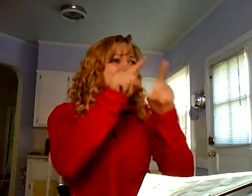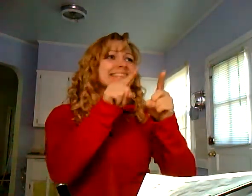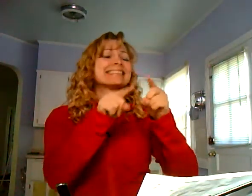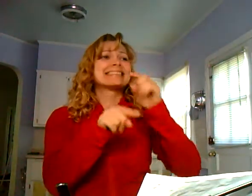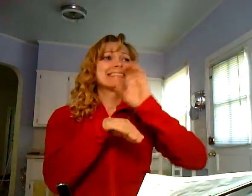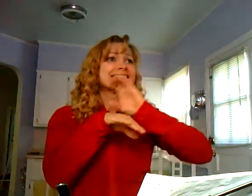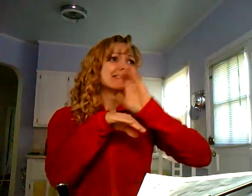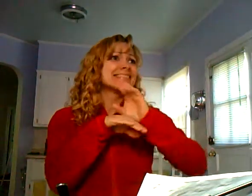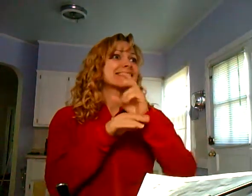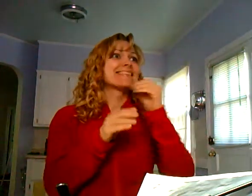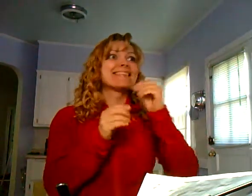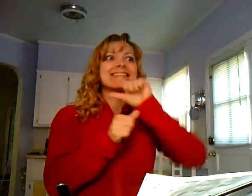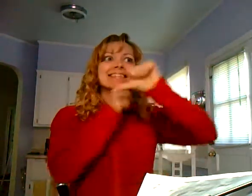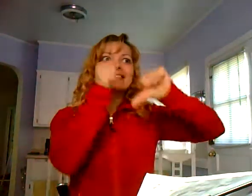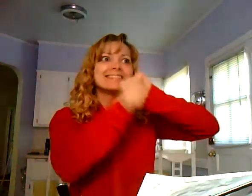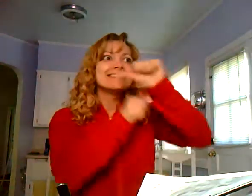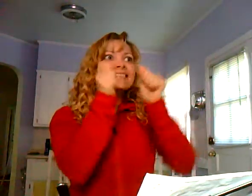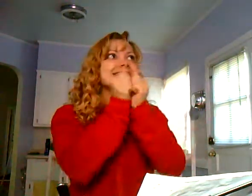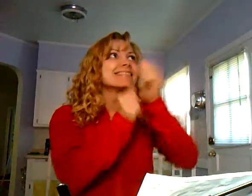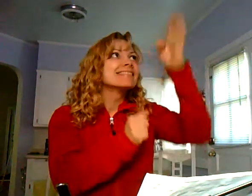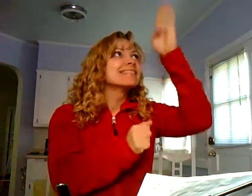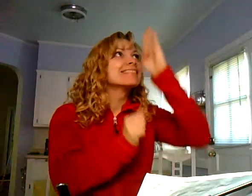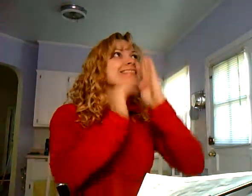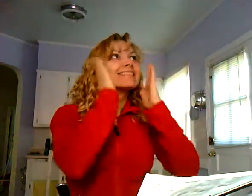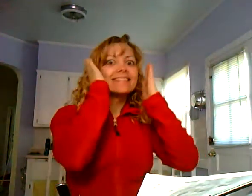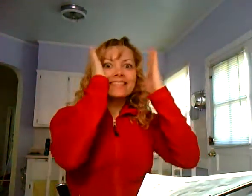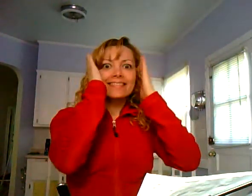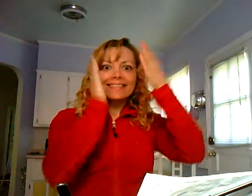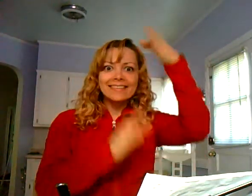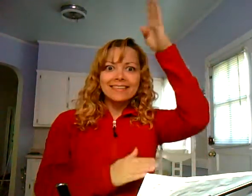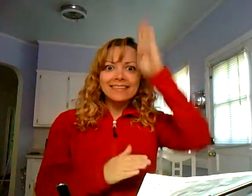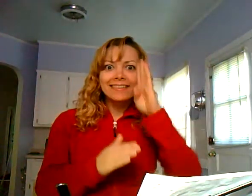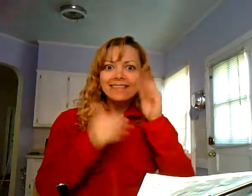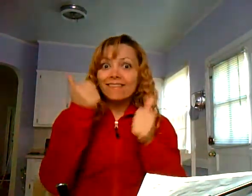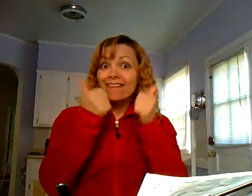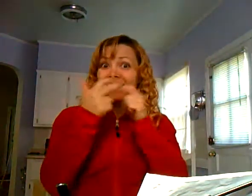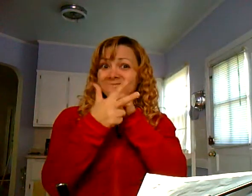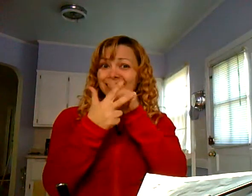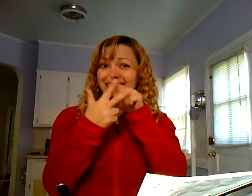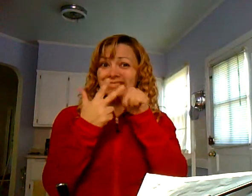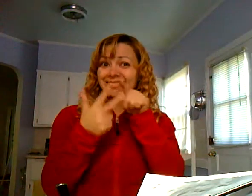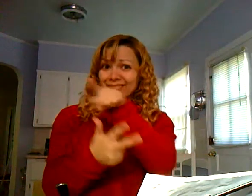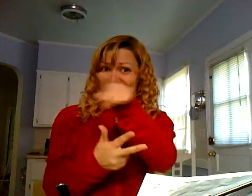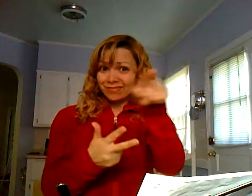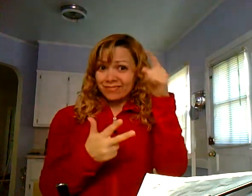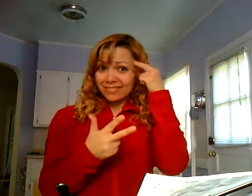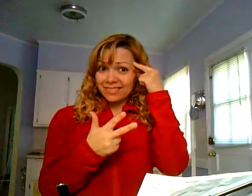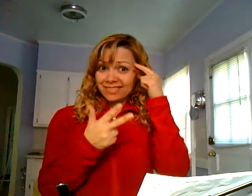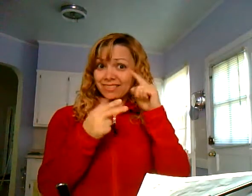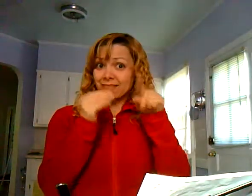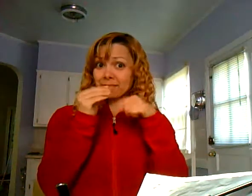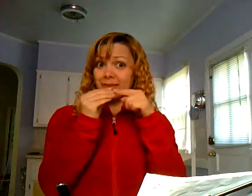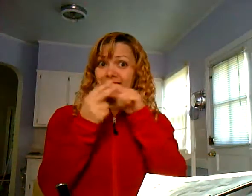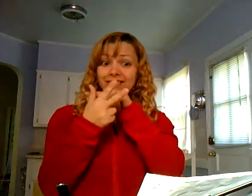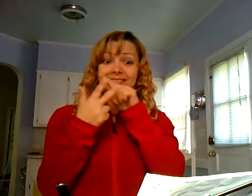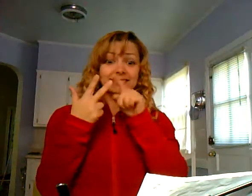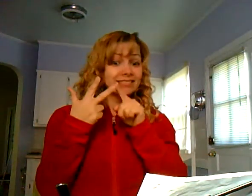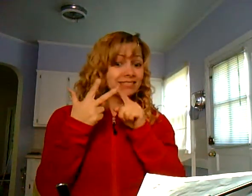interested. You're excited. You're eager to go and fellowship. You want to focus your mind on God. Which of those three is your attitude?